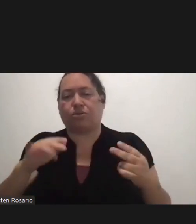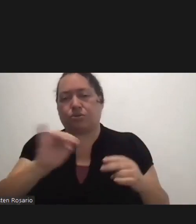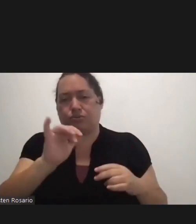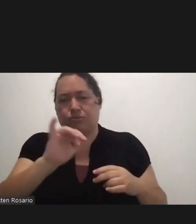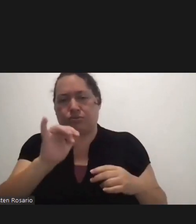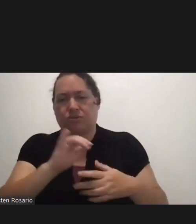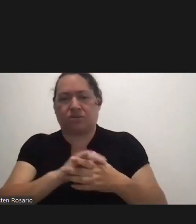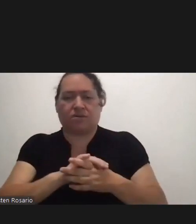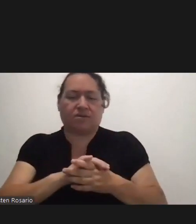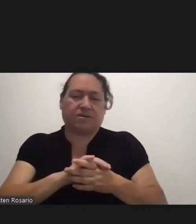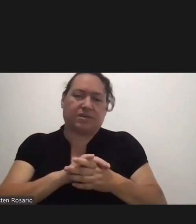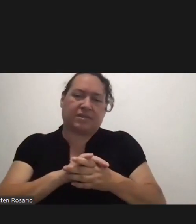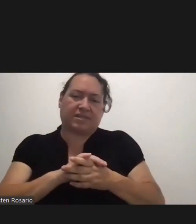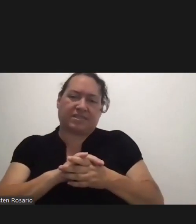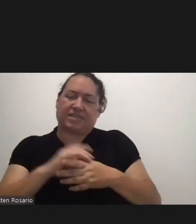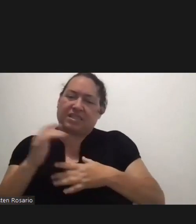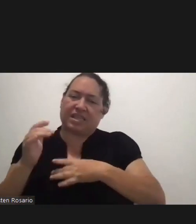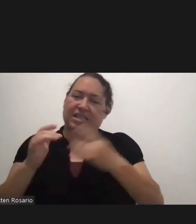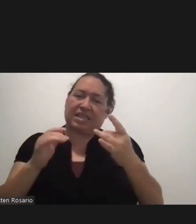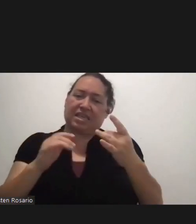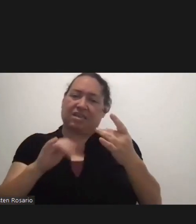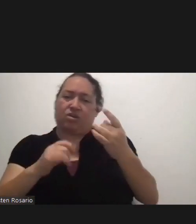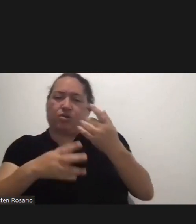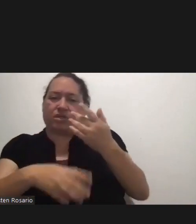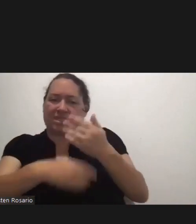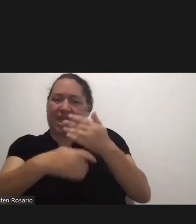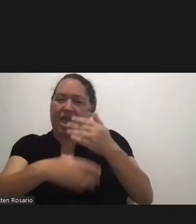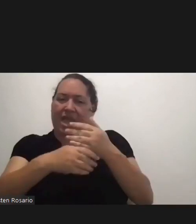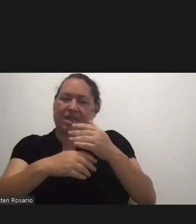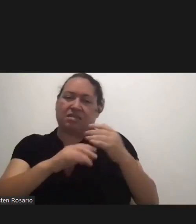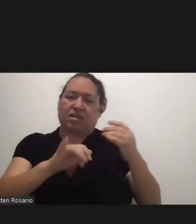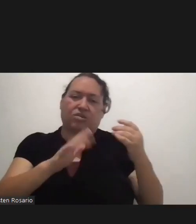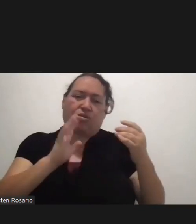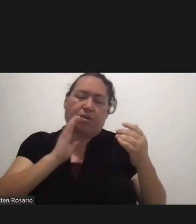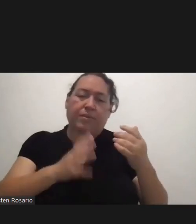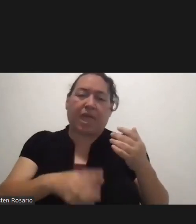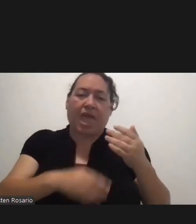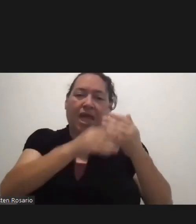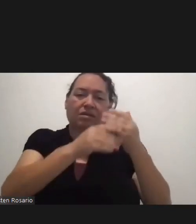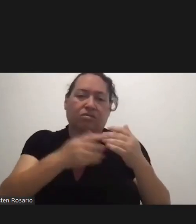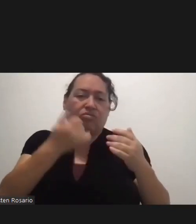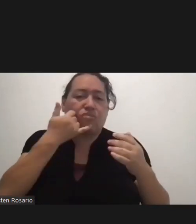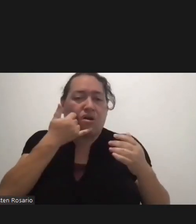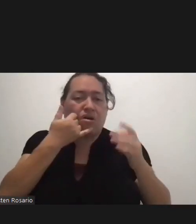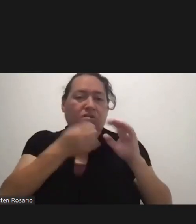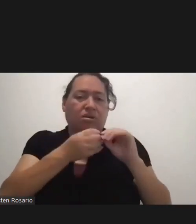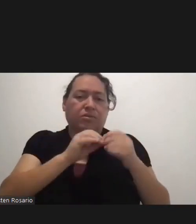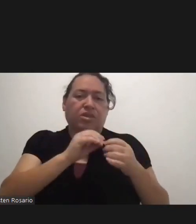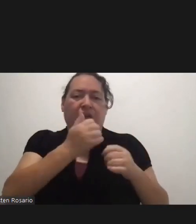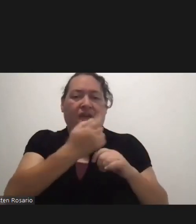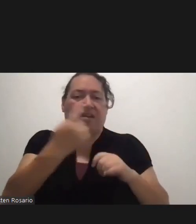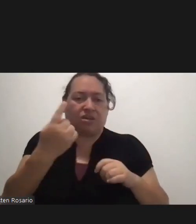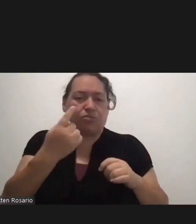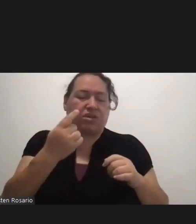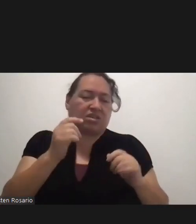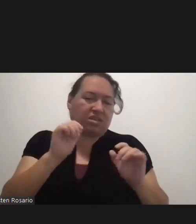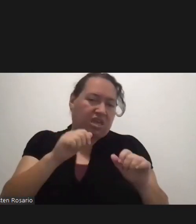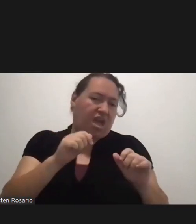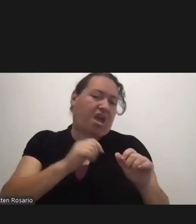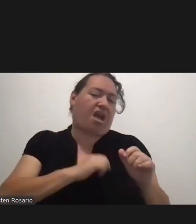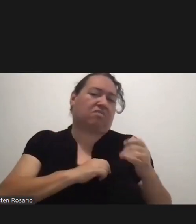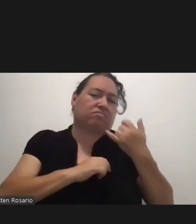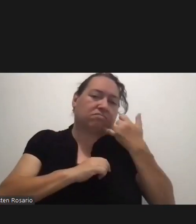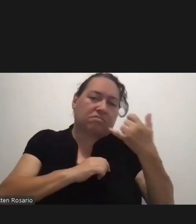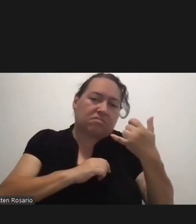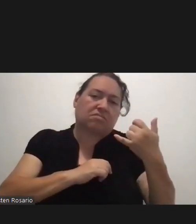Joe, I'd like to add that we'll be announcing a number shortly so anyone in the community can call and arrange for